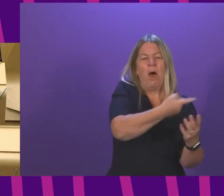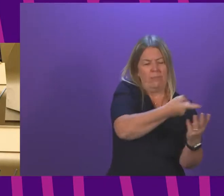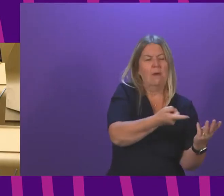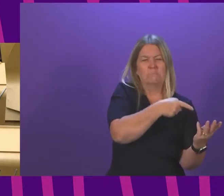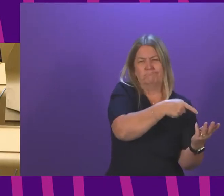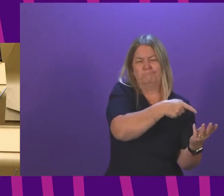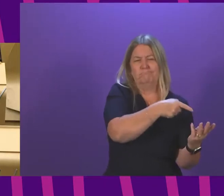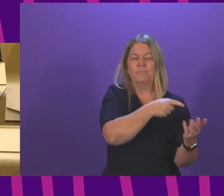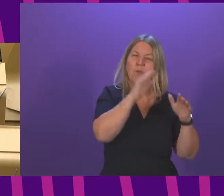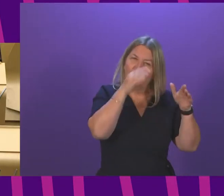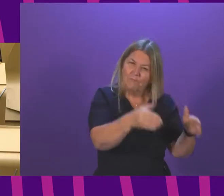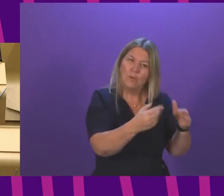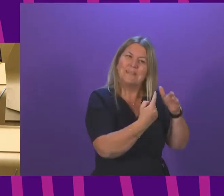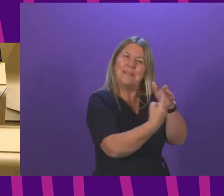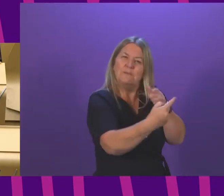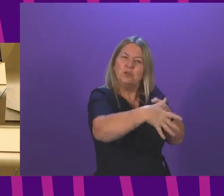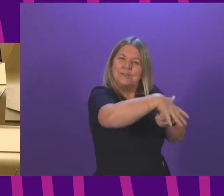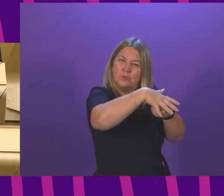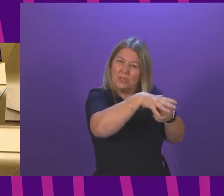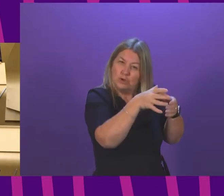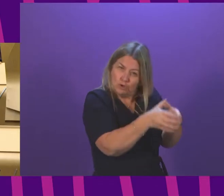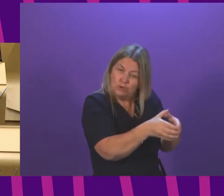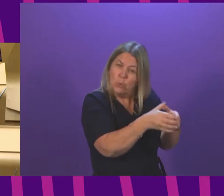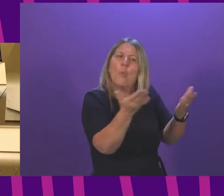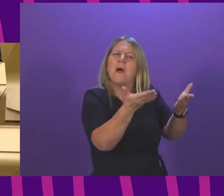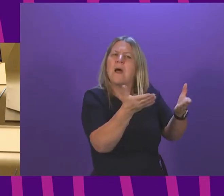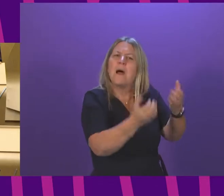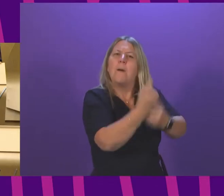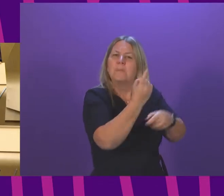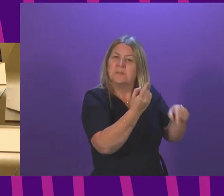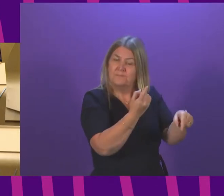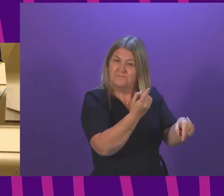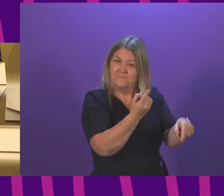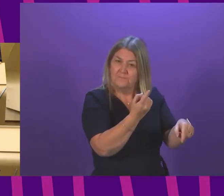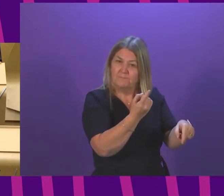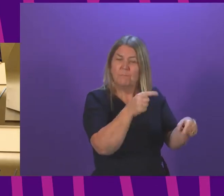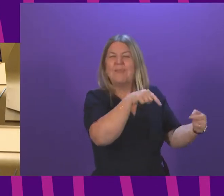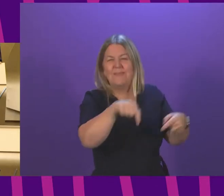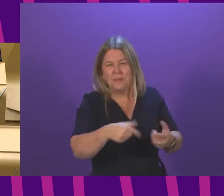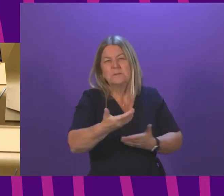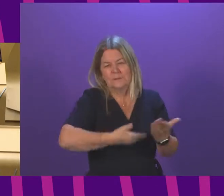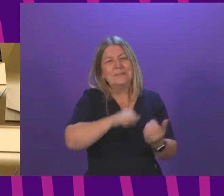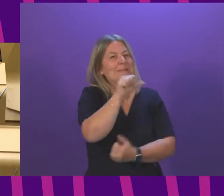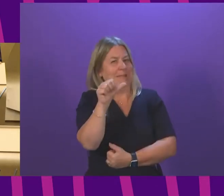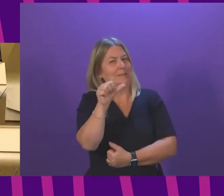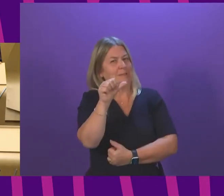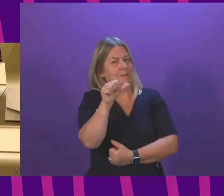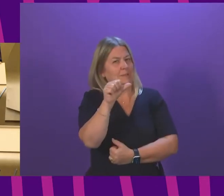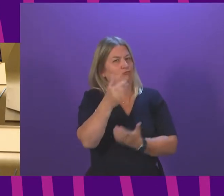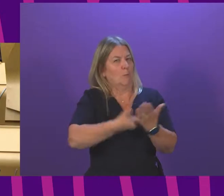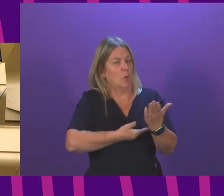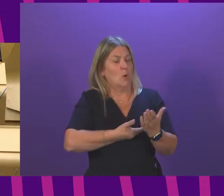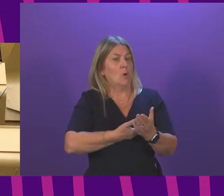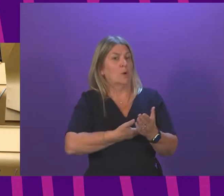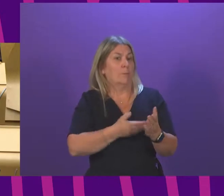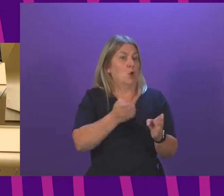individual settings in which abuse takes place. And they are, in my opinion, very difficult reading,